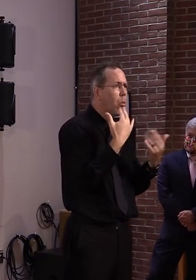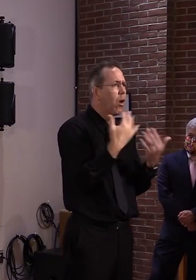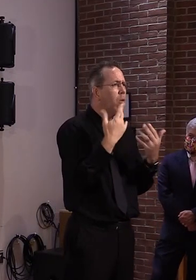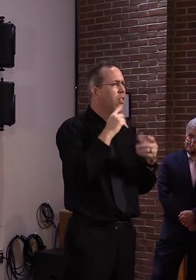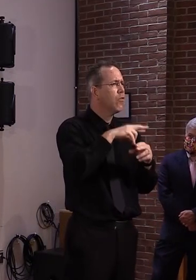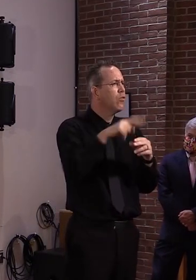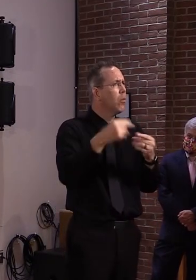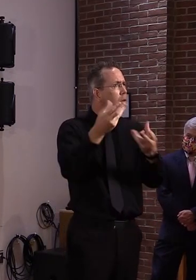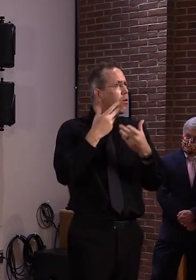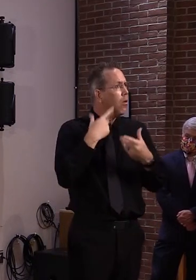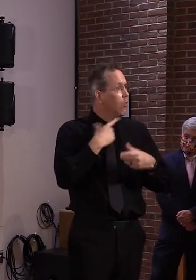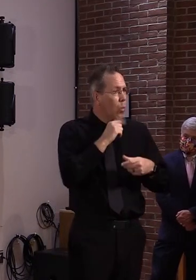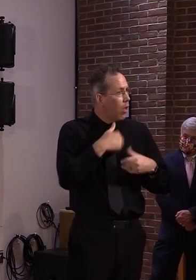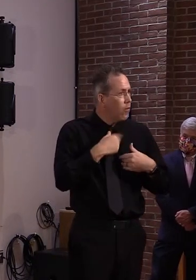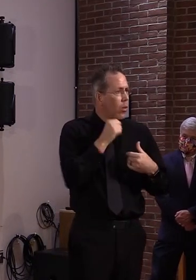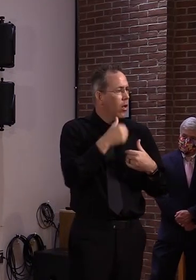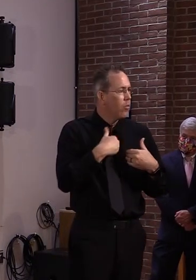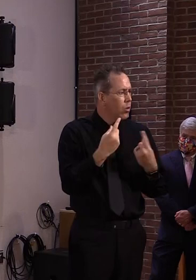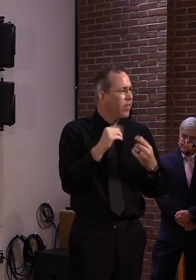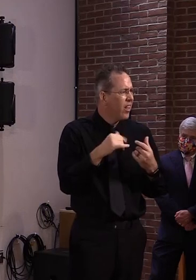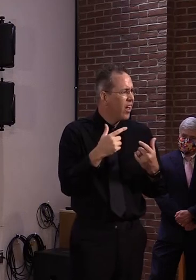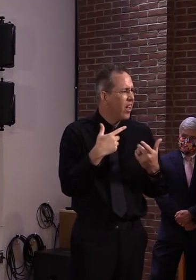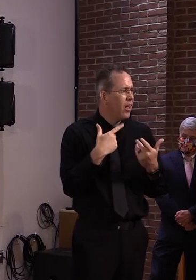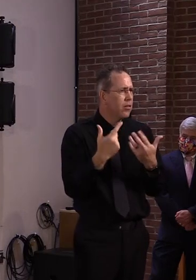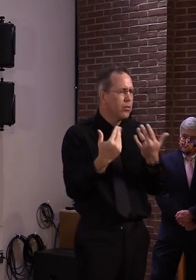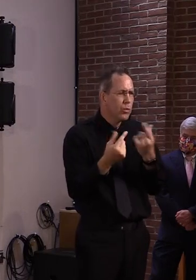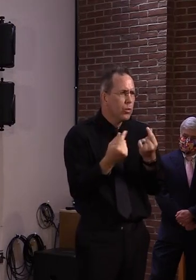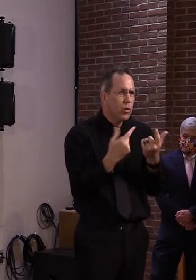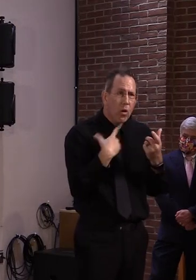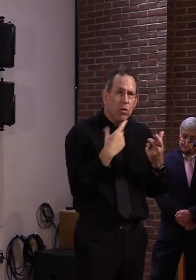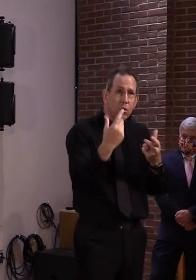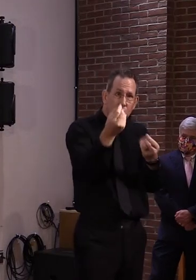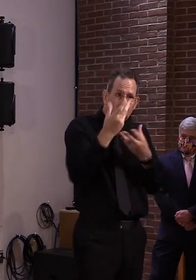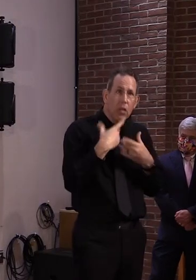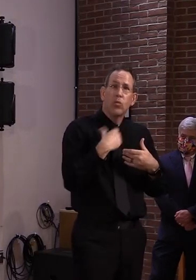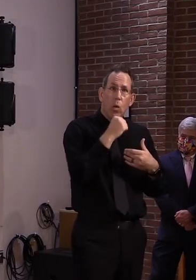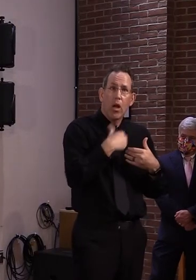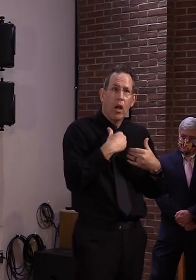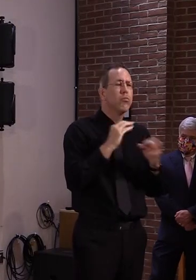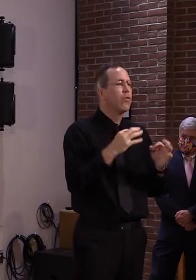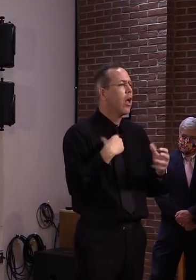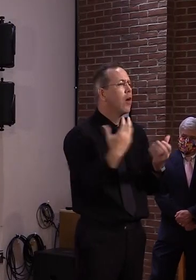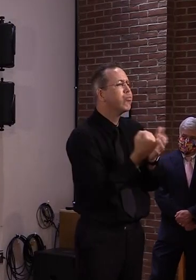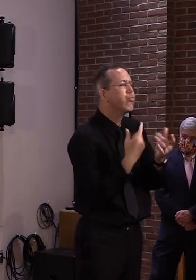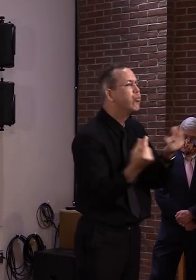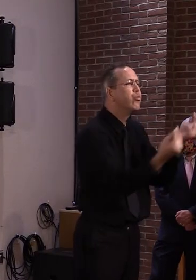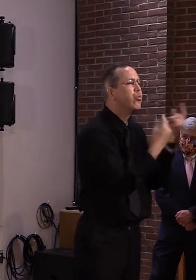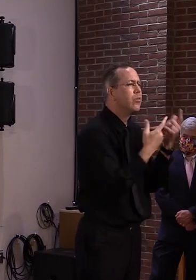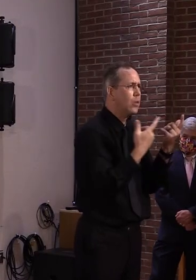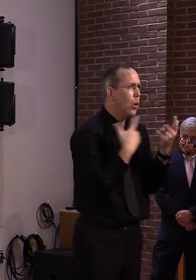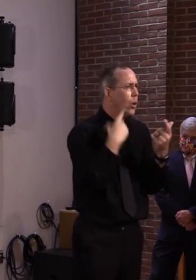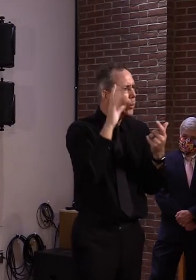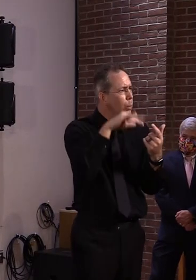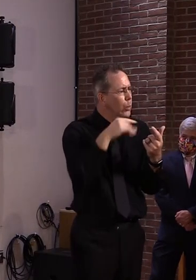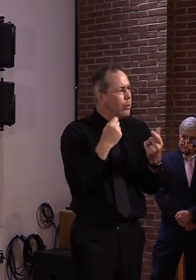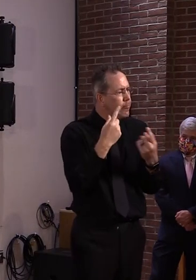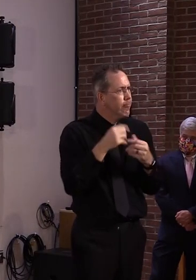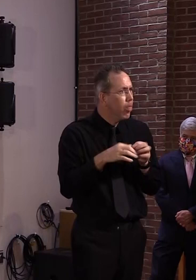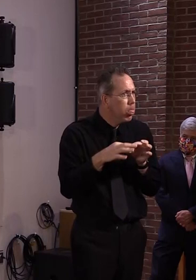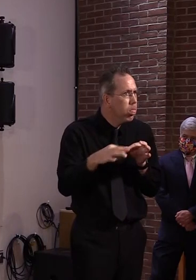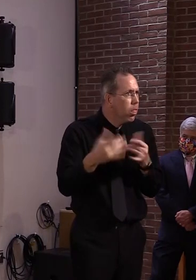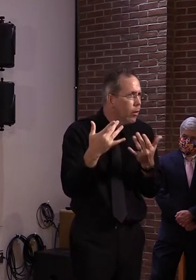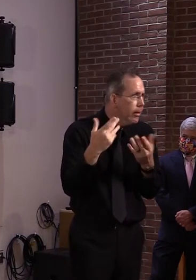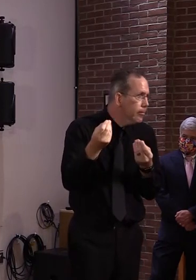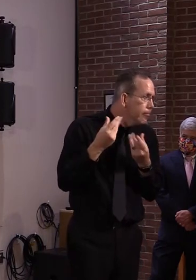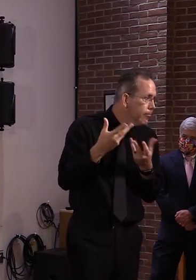people who call the individual with the negative result so that they don't have to wait for